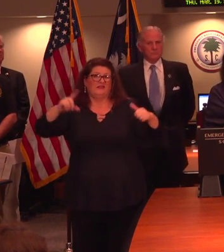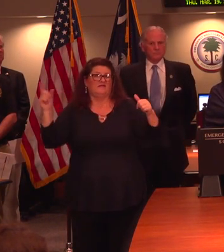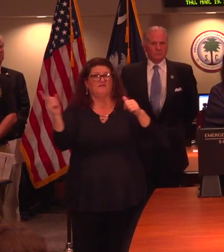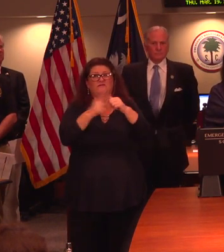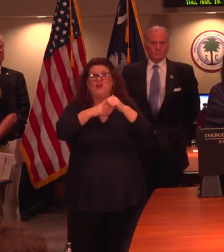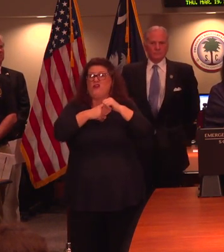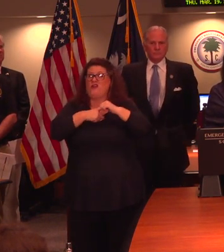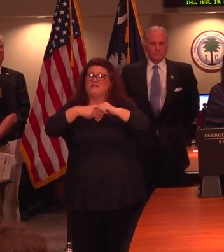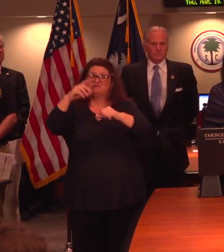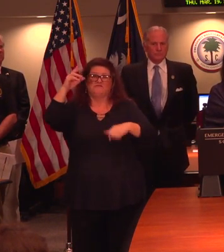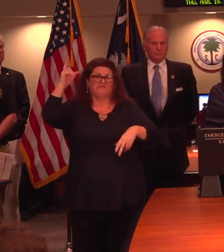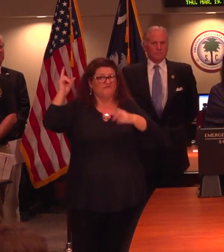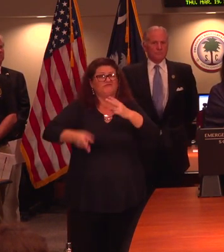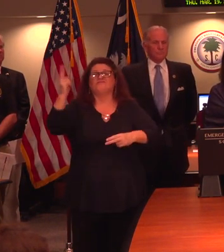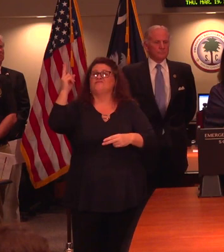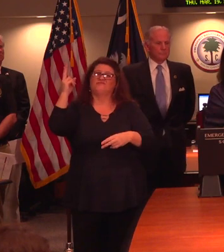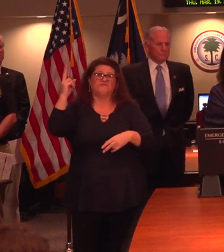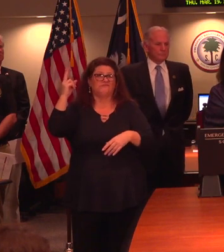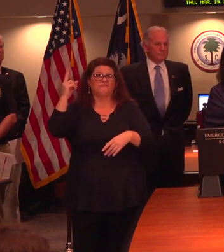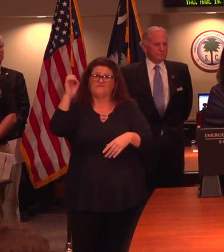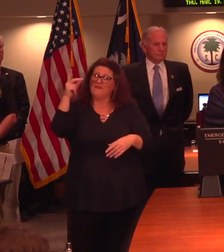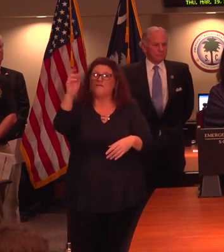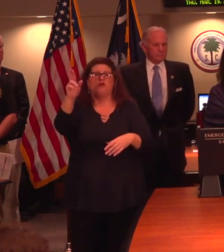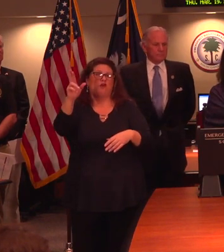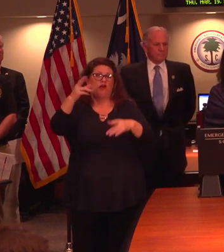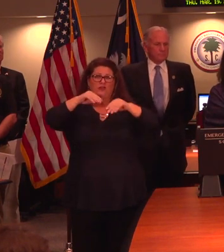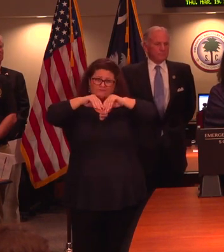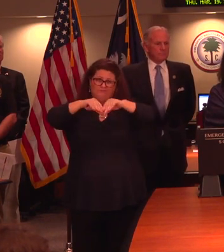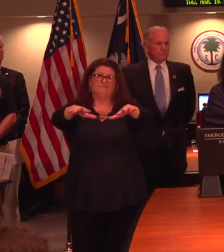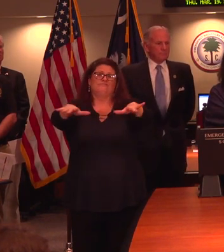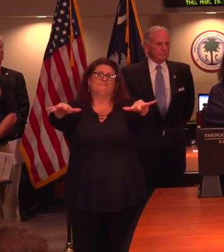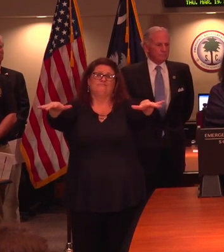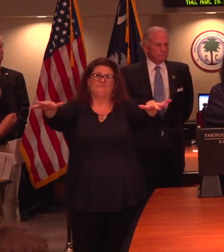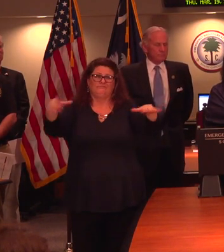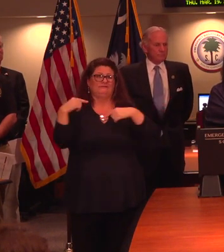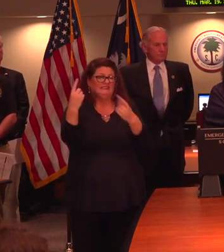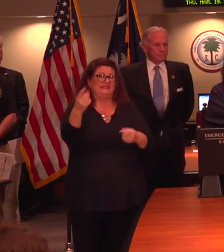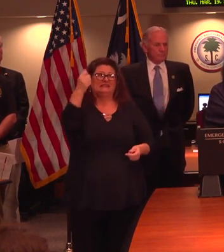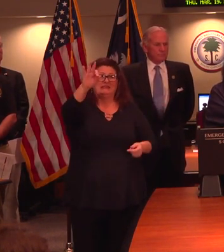outbreak, the likes of which have not been seen since the influenza pandemic of 1918.